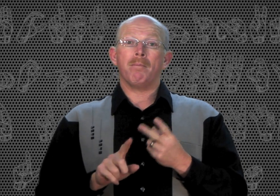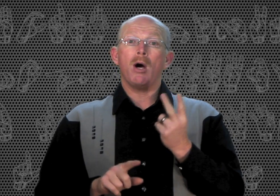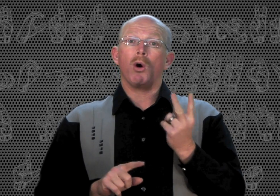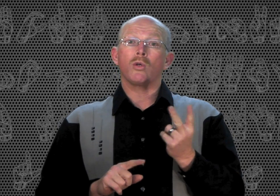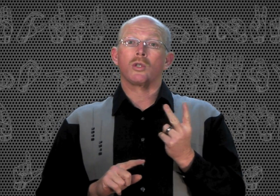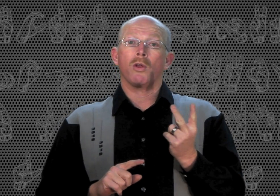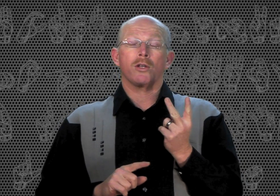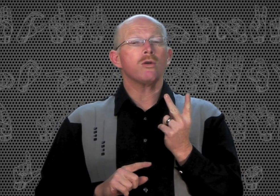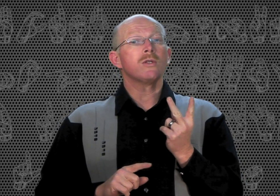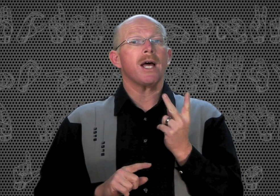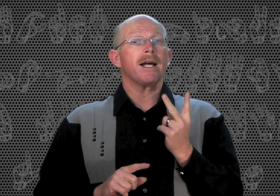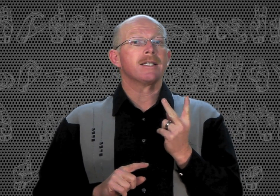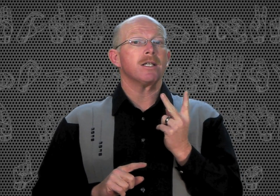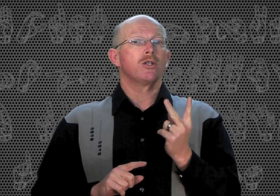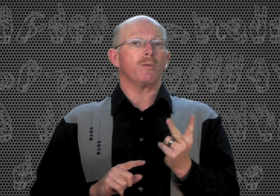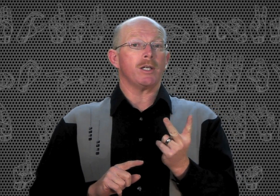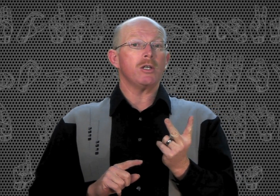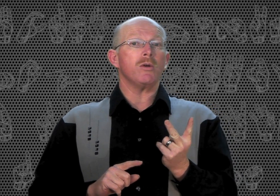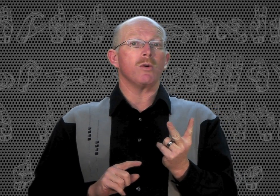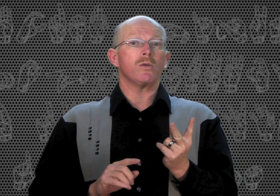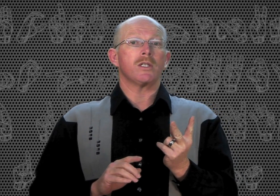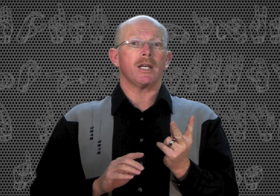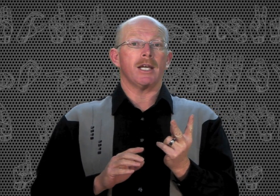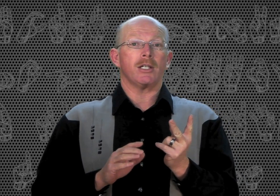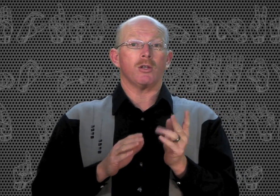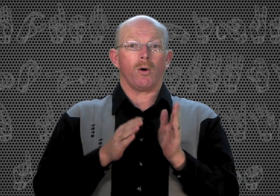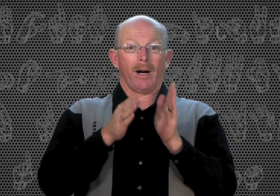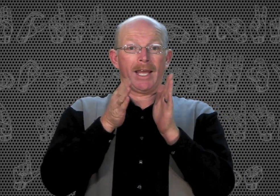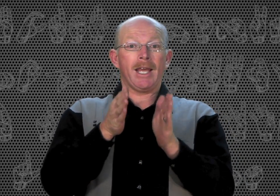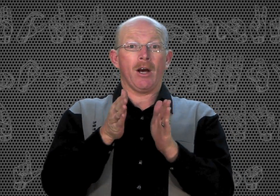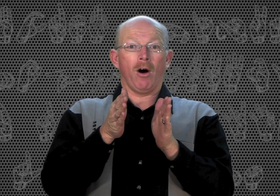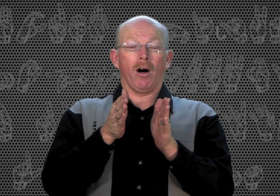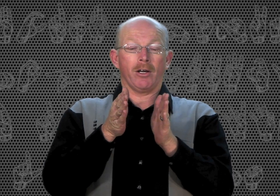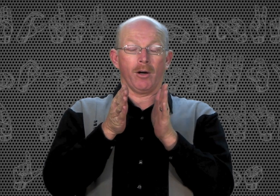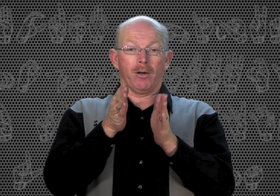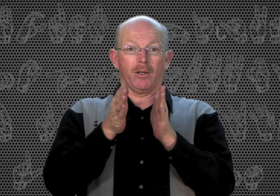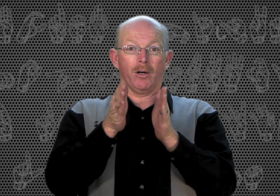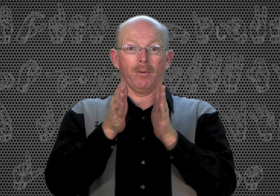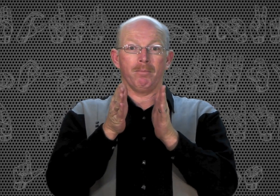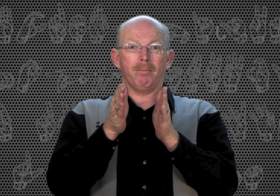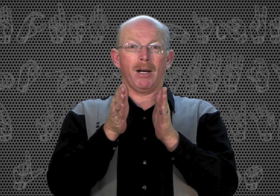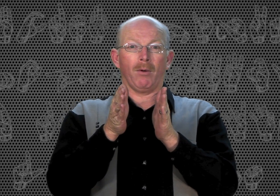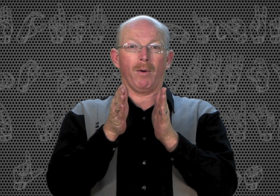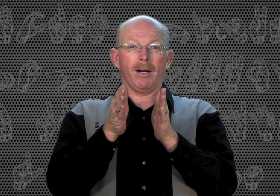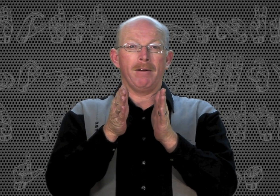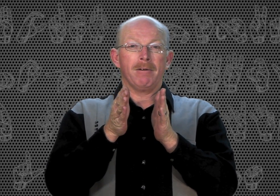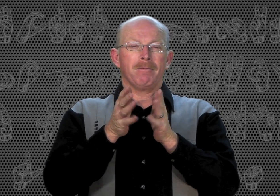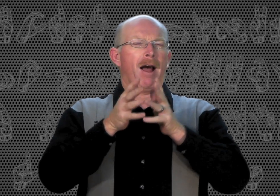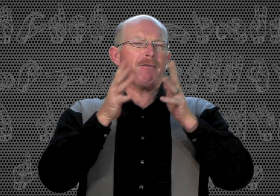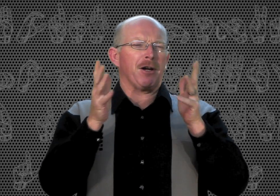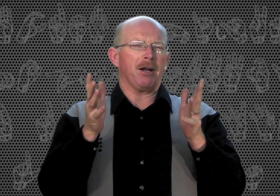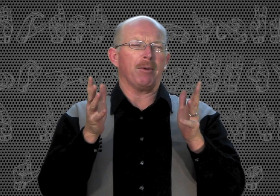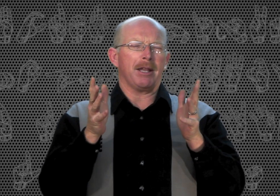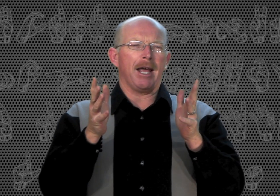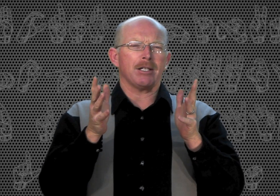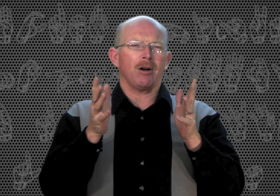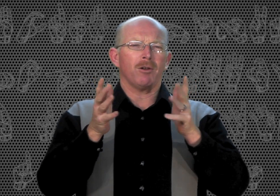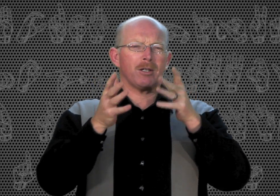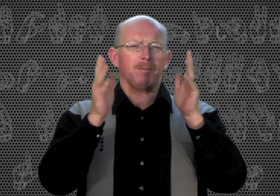most are the two signs that you would use to get your er, your middle one, I forget what that's called, some